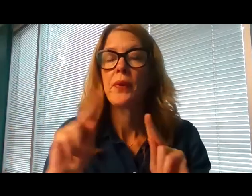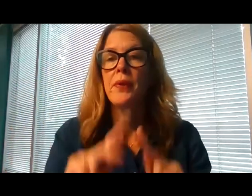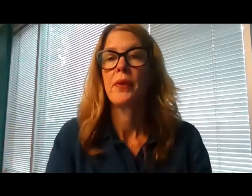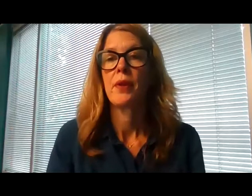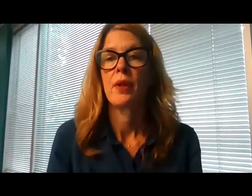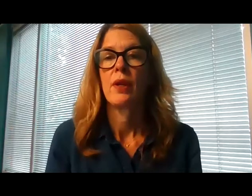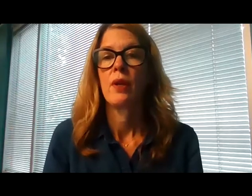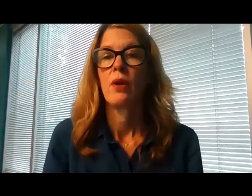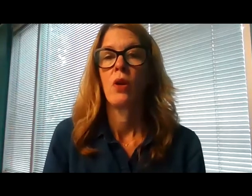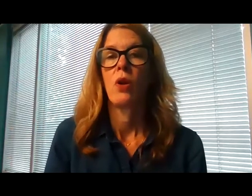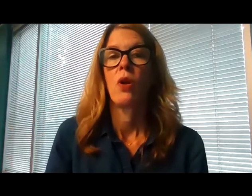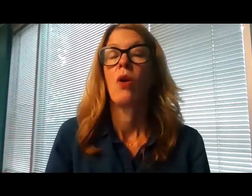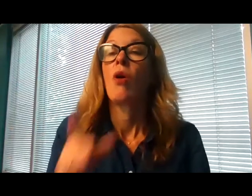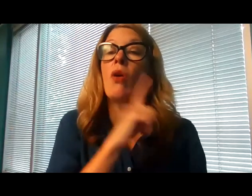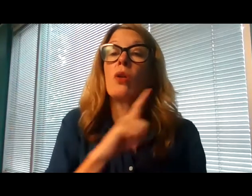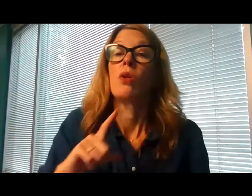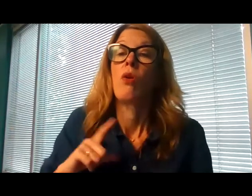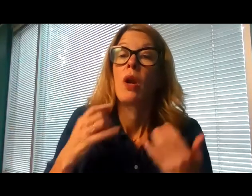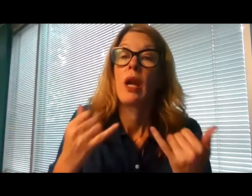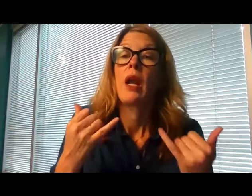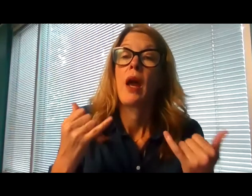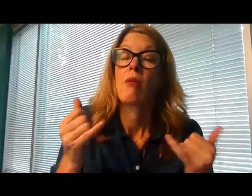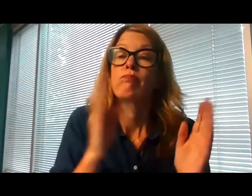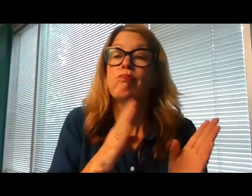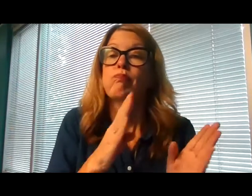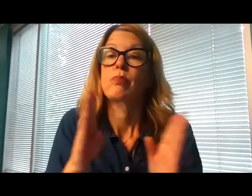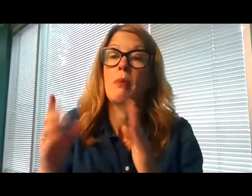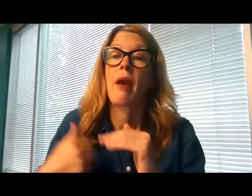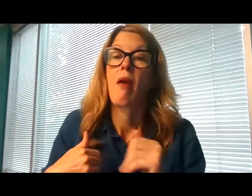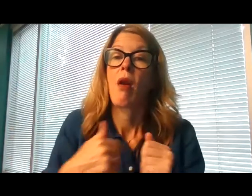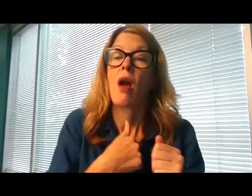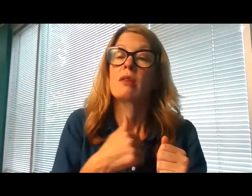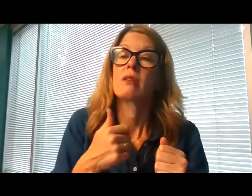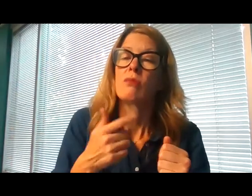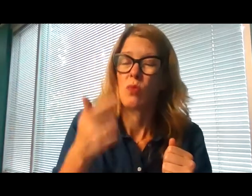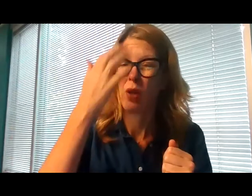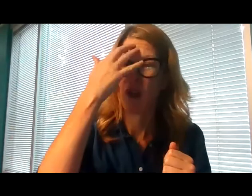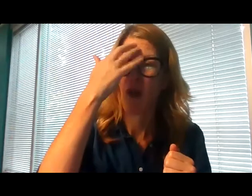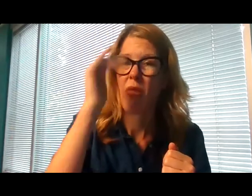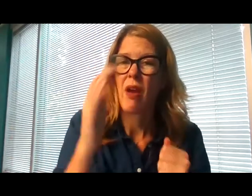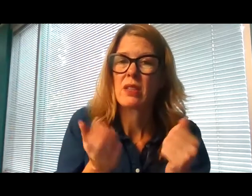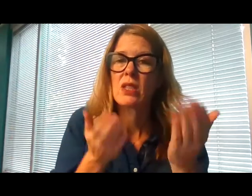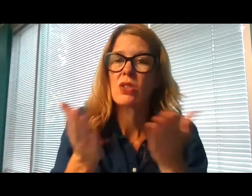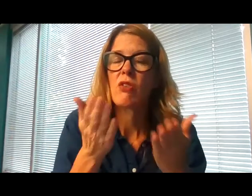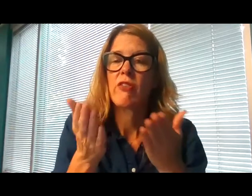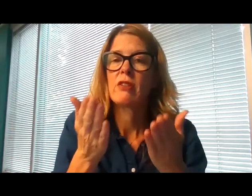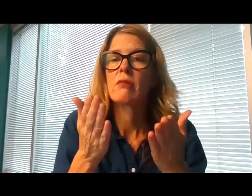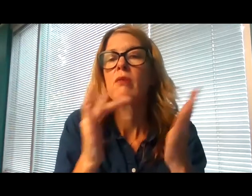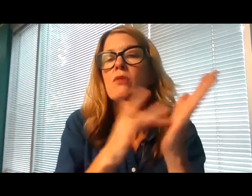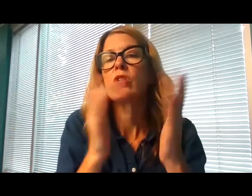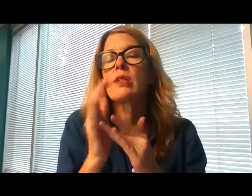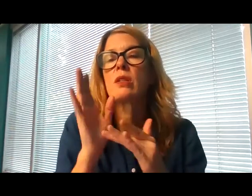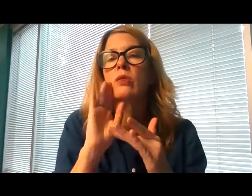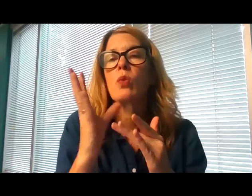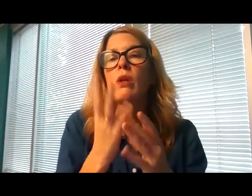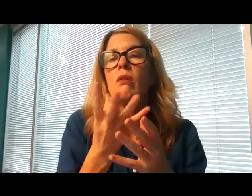Lord, now let us thou thy servant depart in peace, according